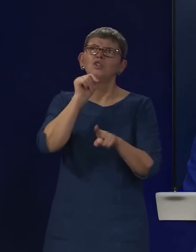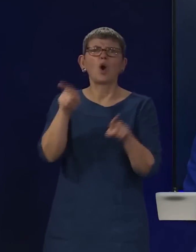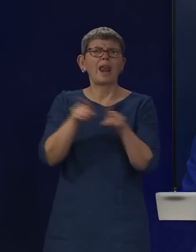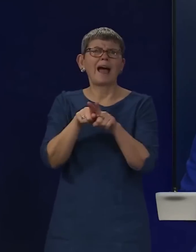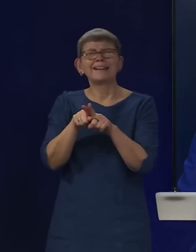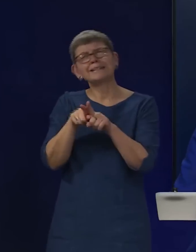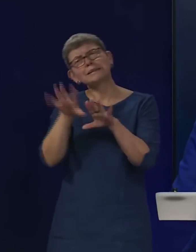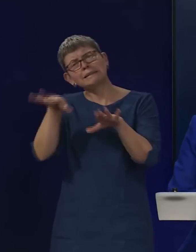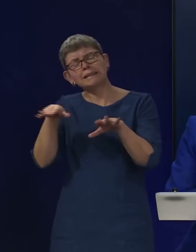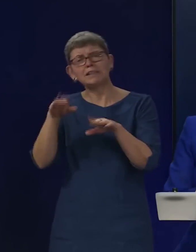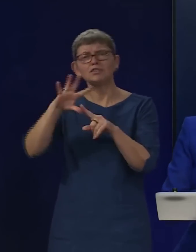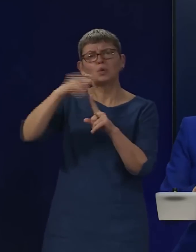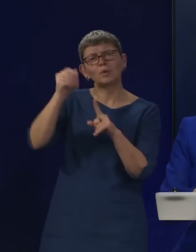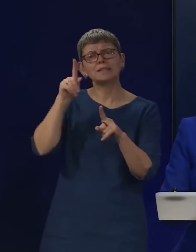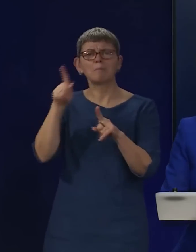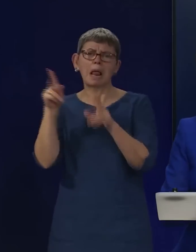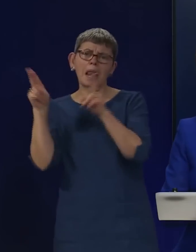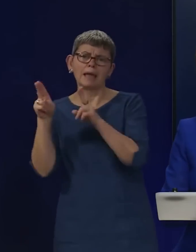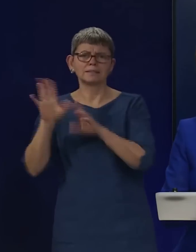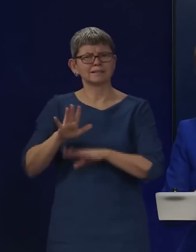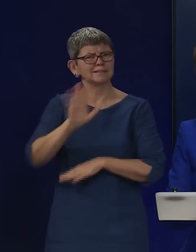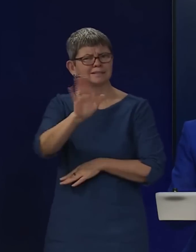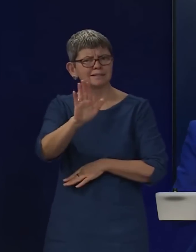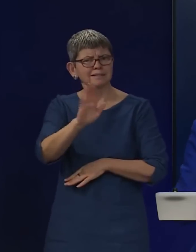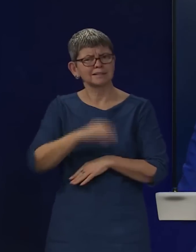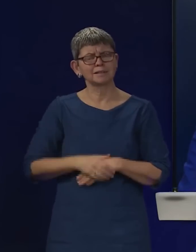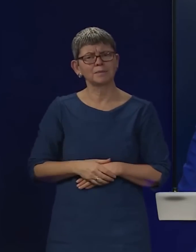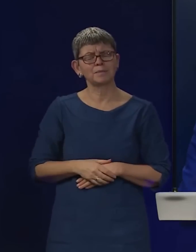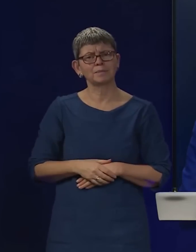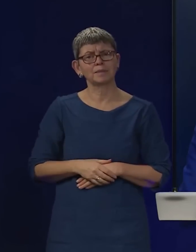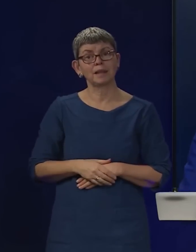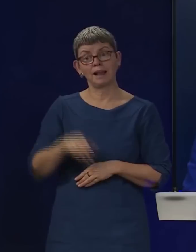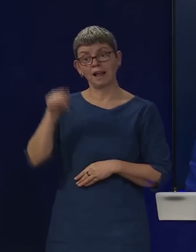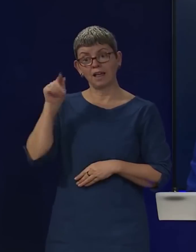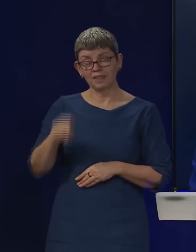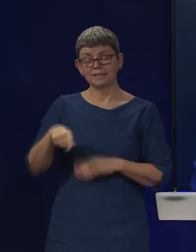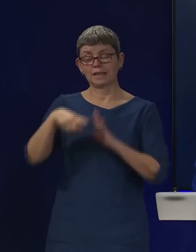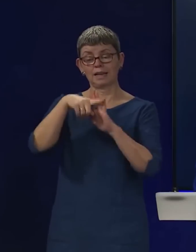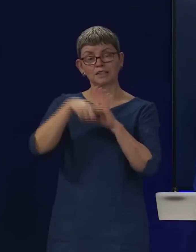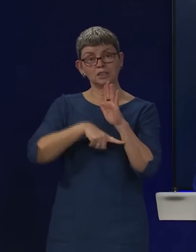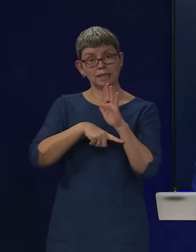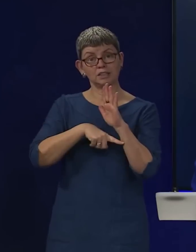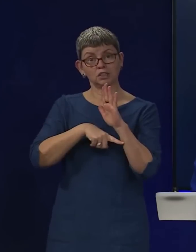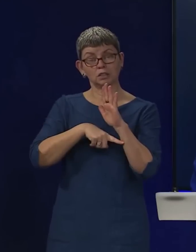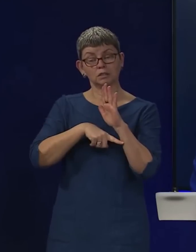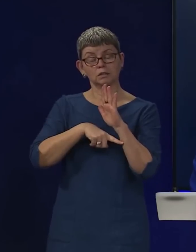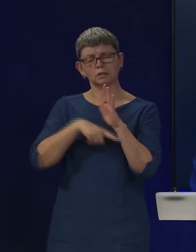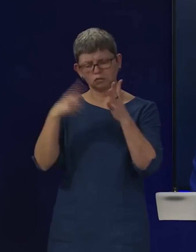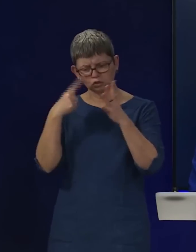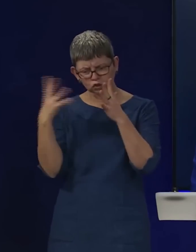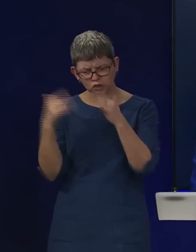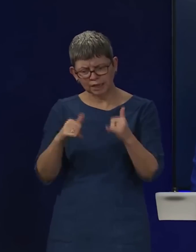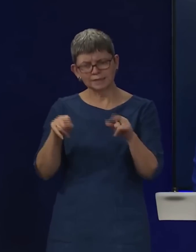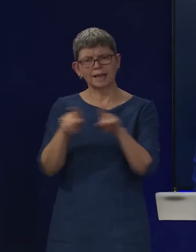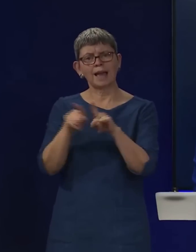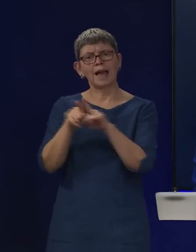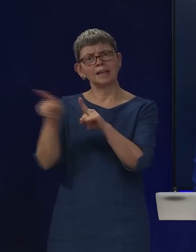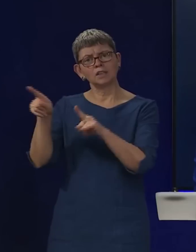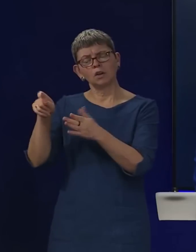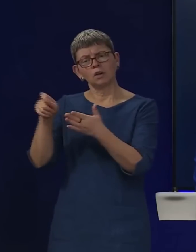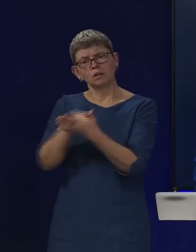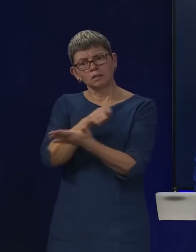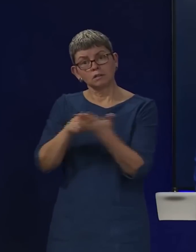of course, this is legislation that was scrutinised and voted for by Keir